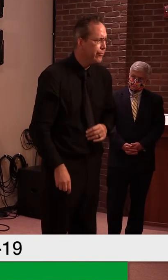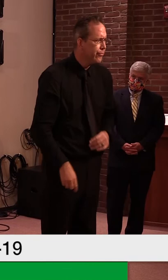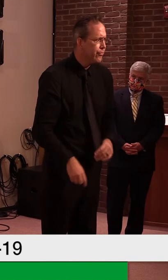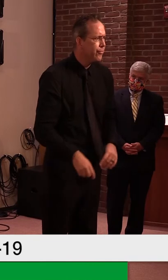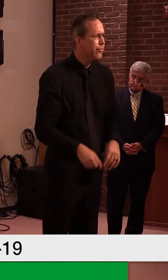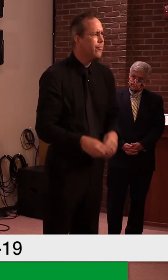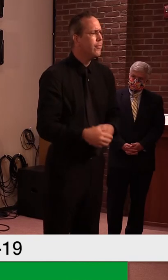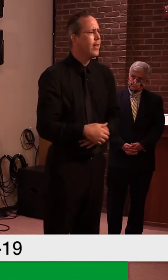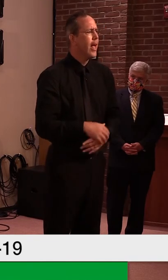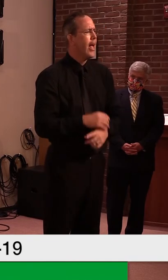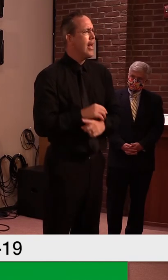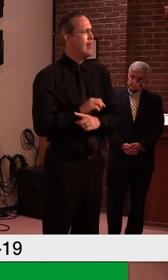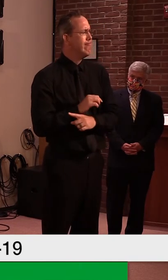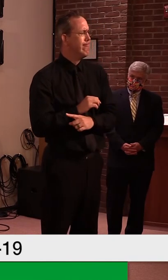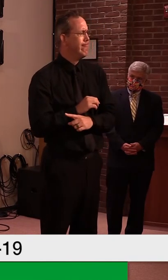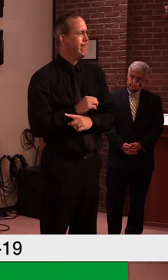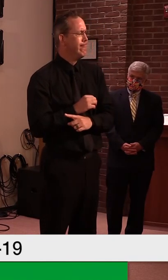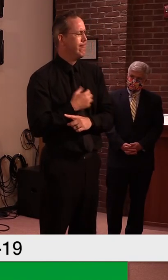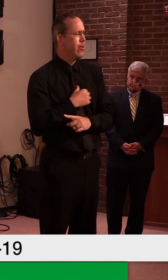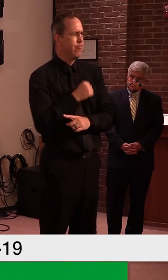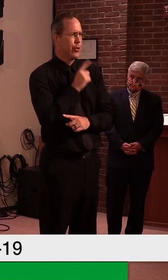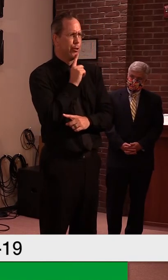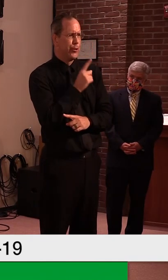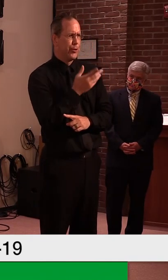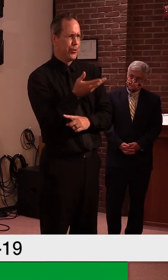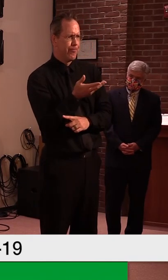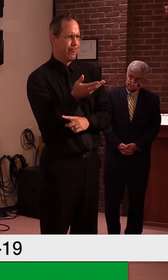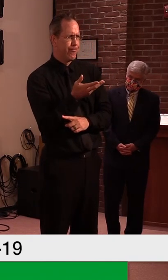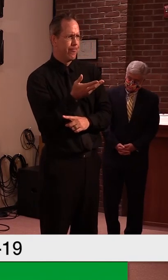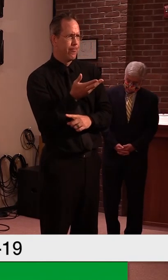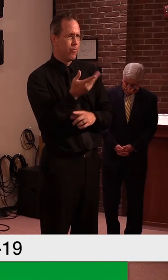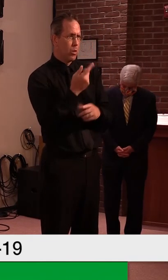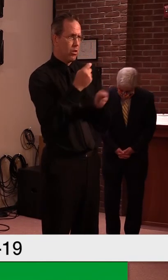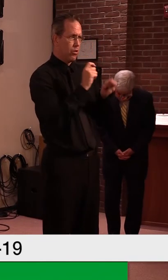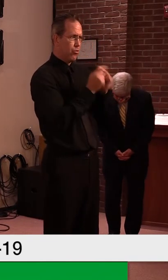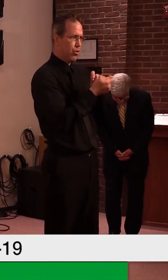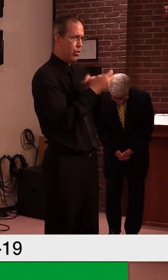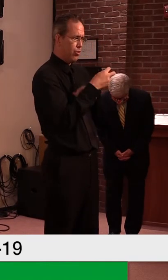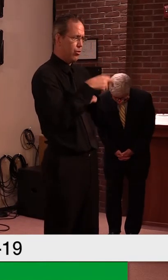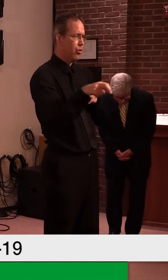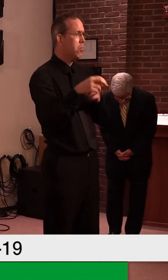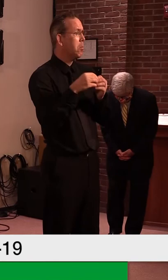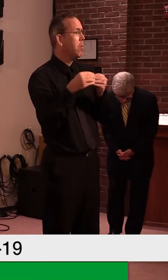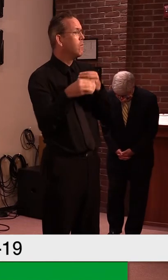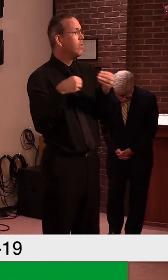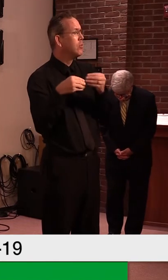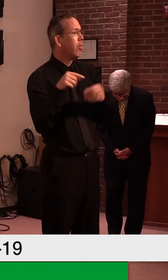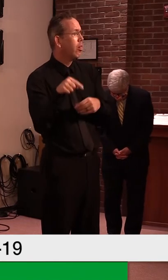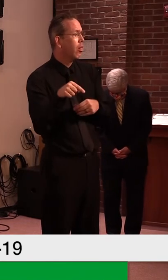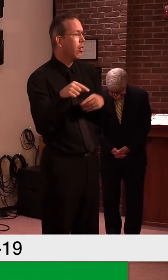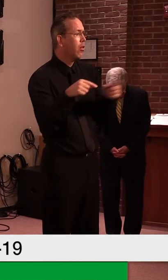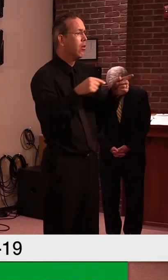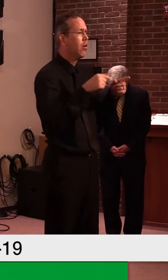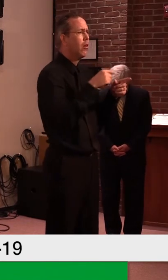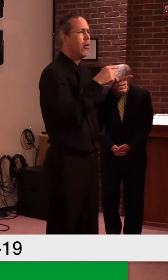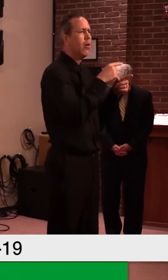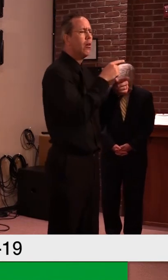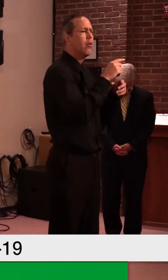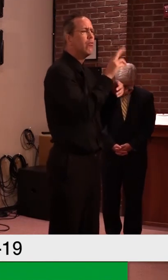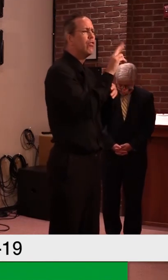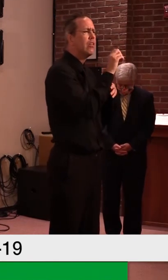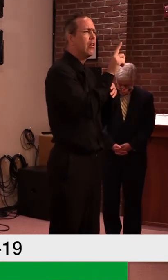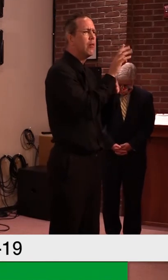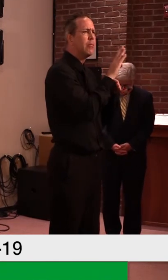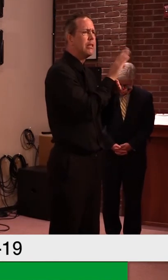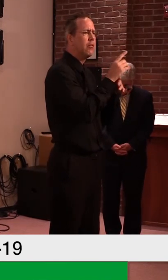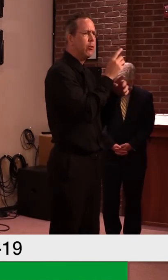culture to give just that flexibility, uh, to increase the amount of capacity. I think we went to maybe